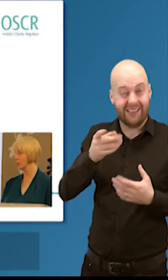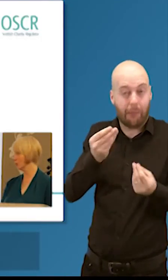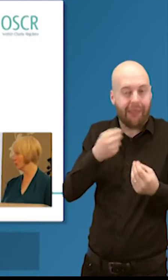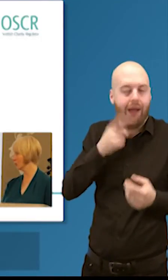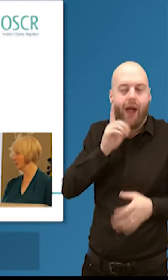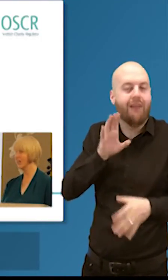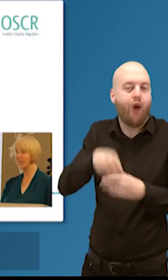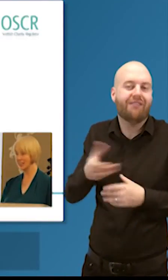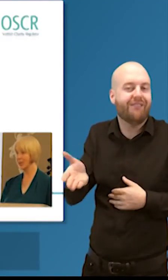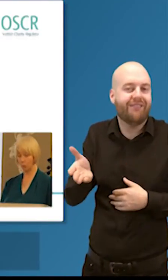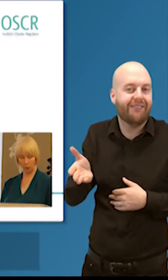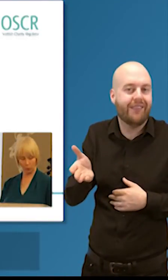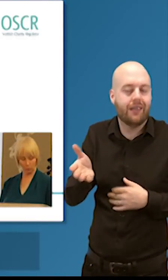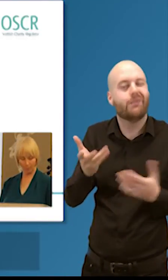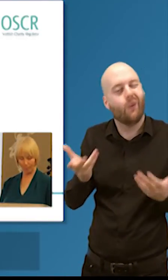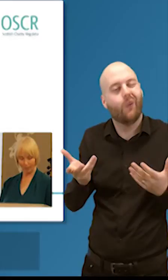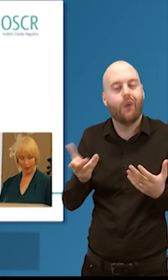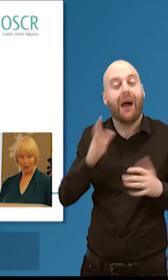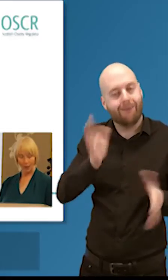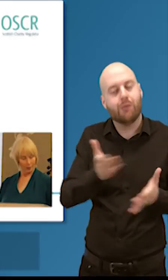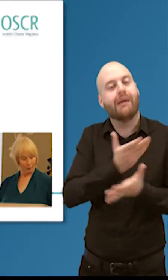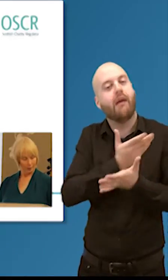that people really do understand exactly what we do